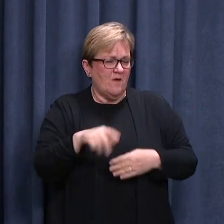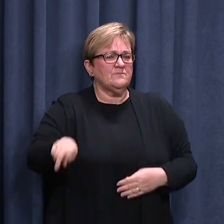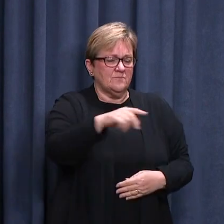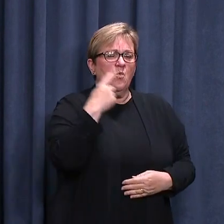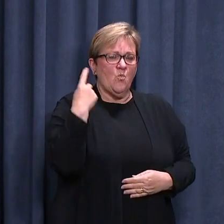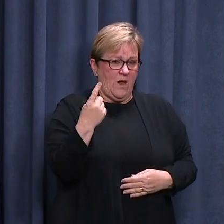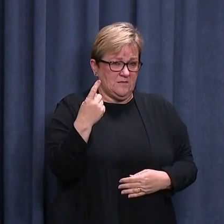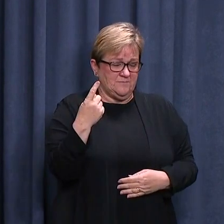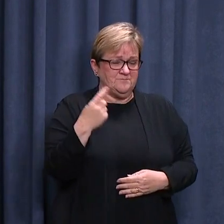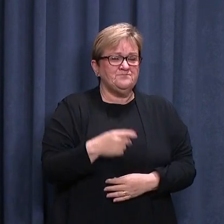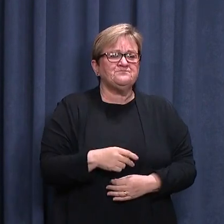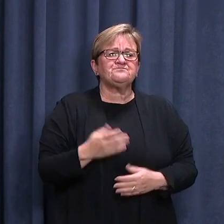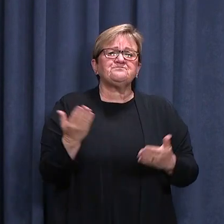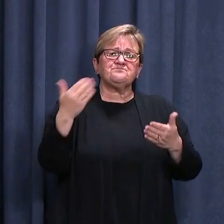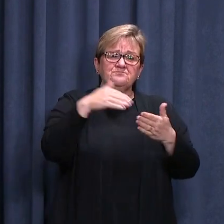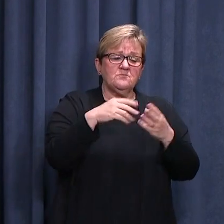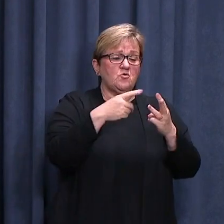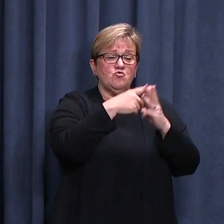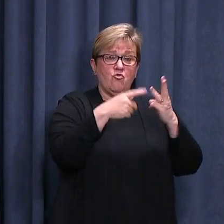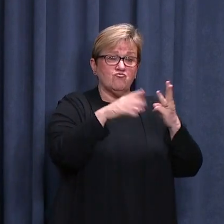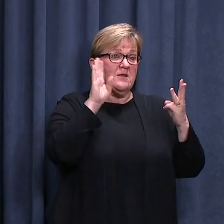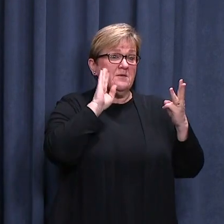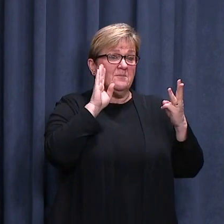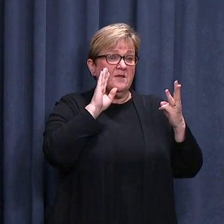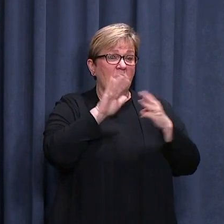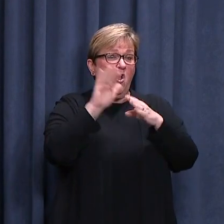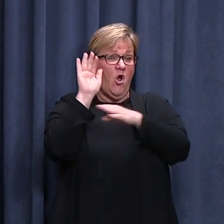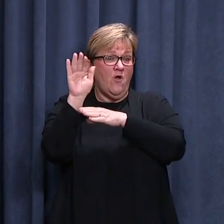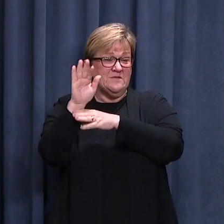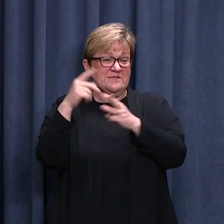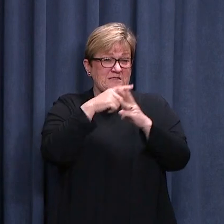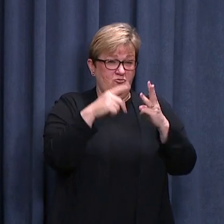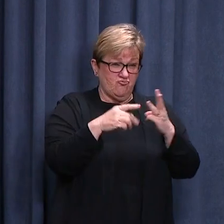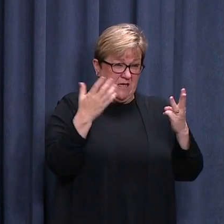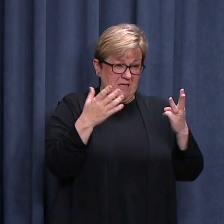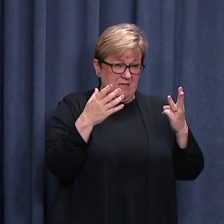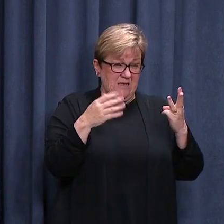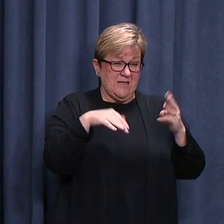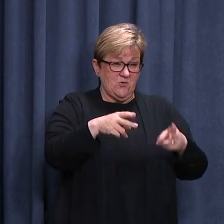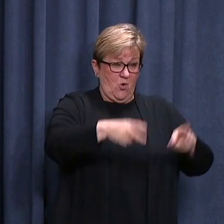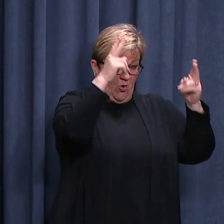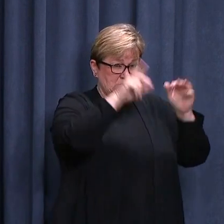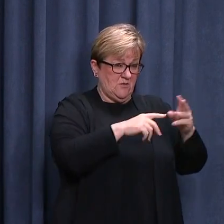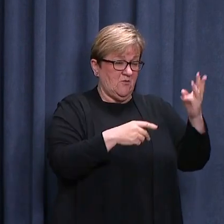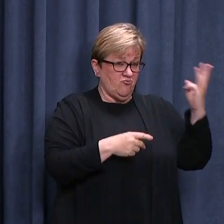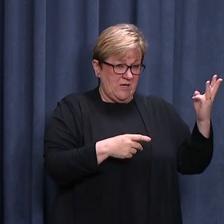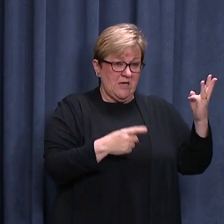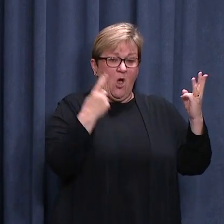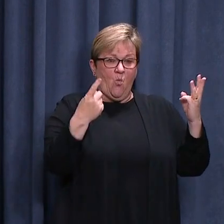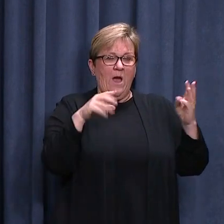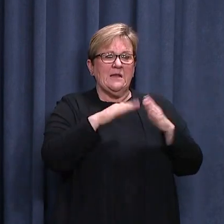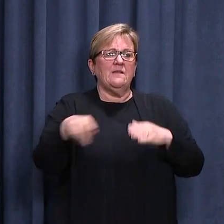COVID-19 overnight, in addition to three new overseas cases in our hotel quarantining system.